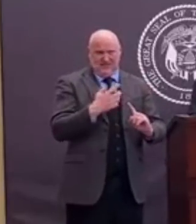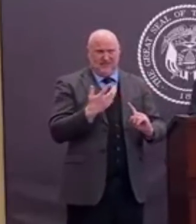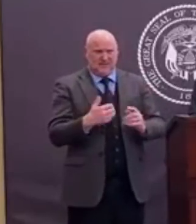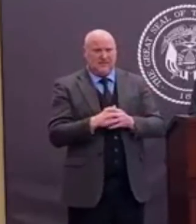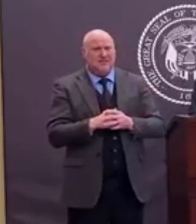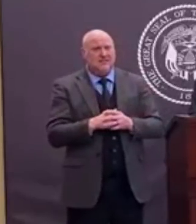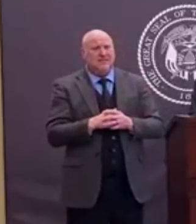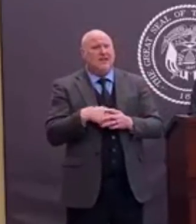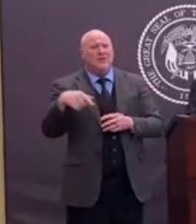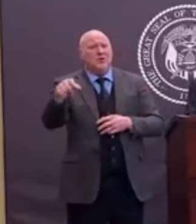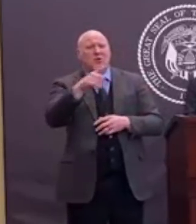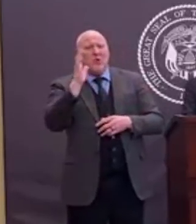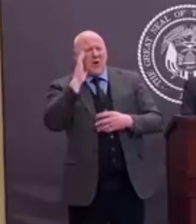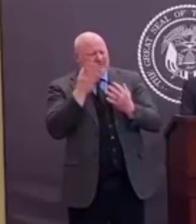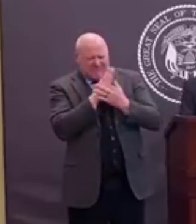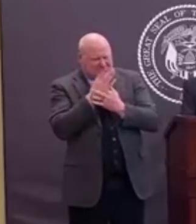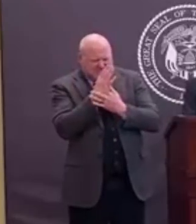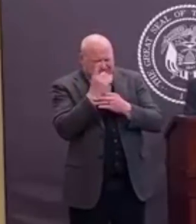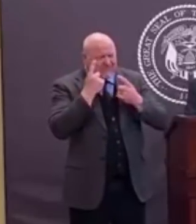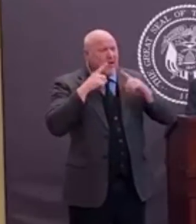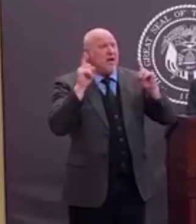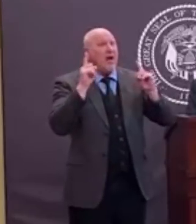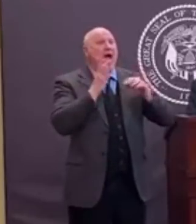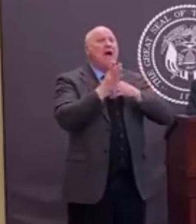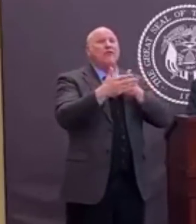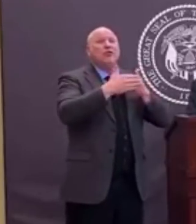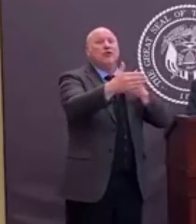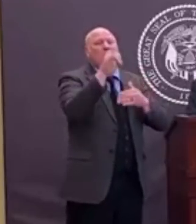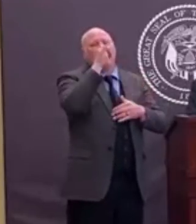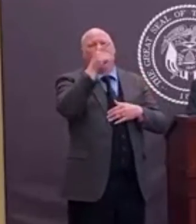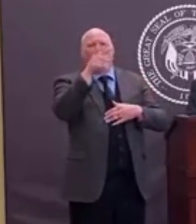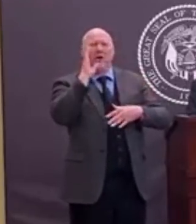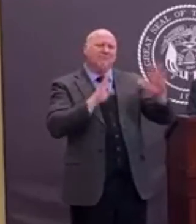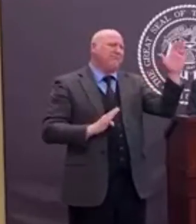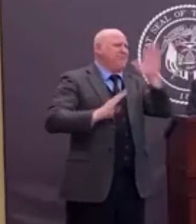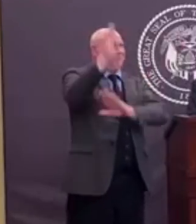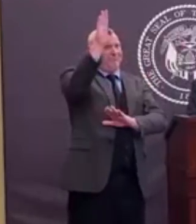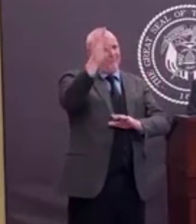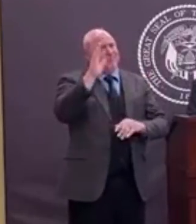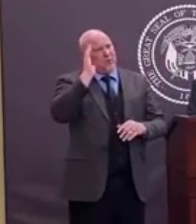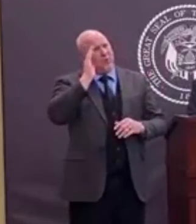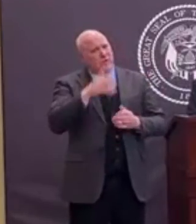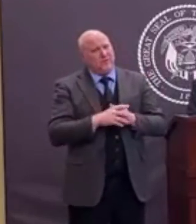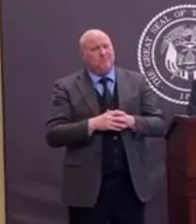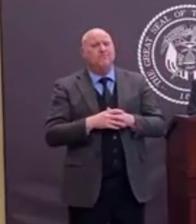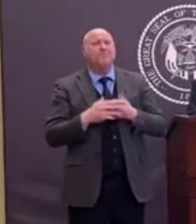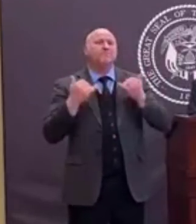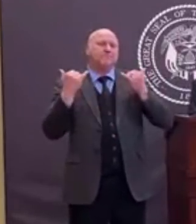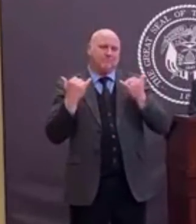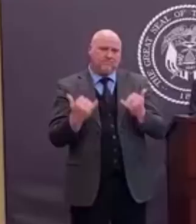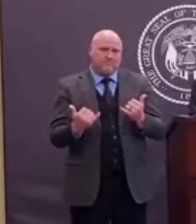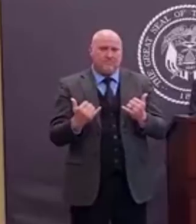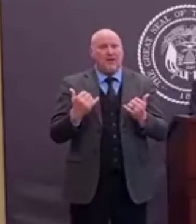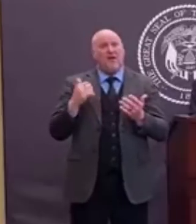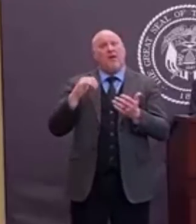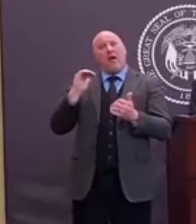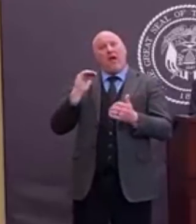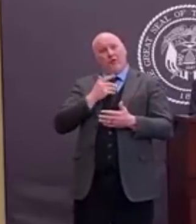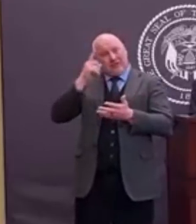We are open for business, and we want to maintain that opportunity as we protect the health and welfare of the people that we represent and those that we work with.